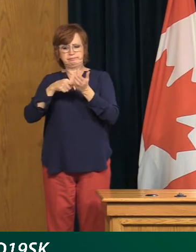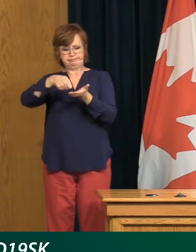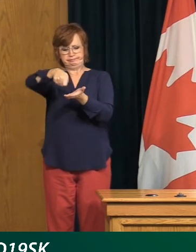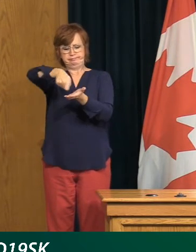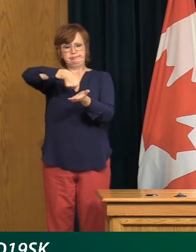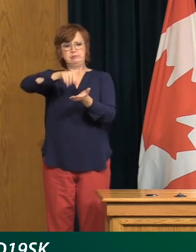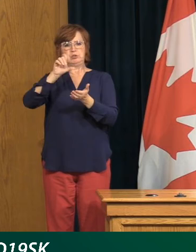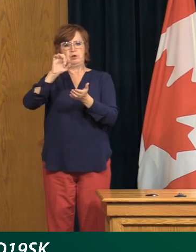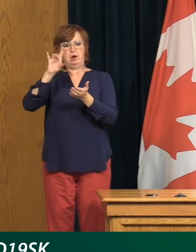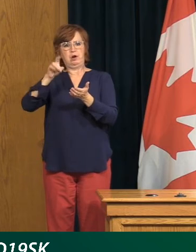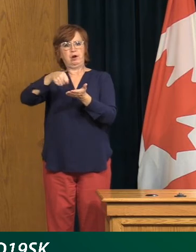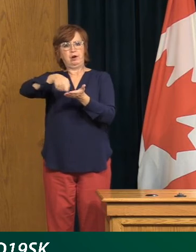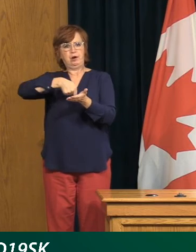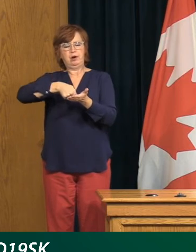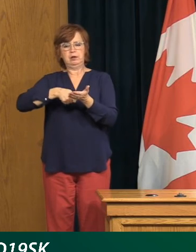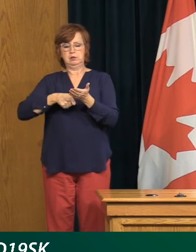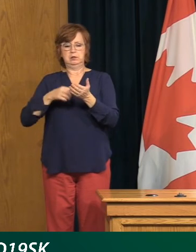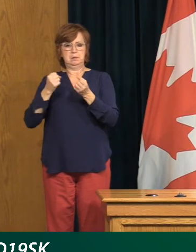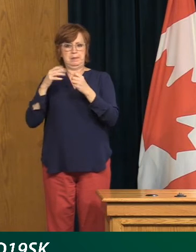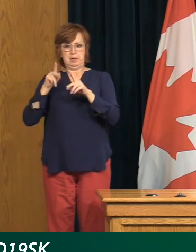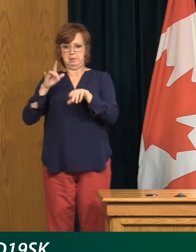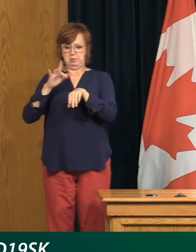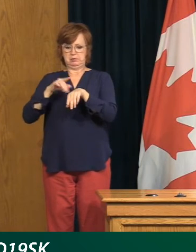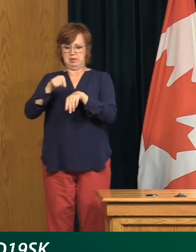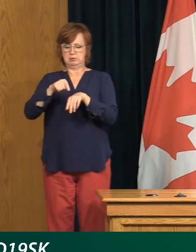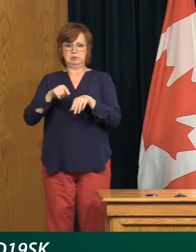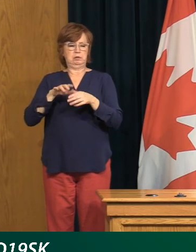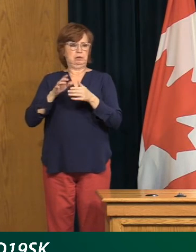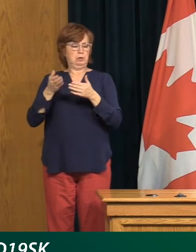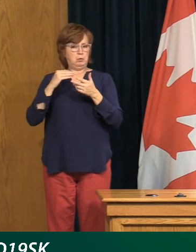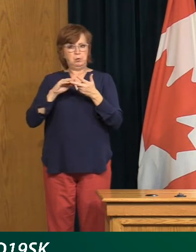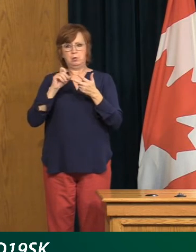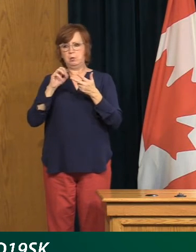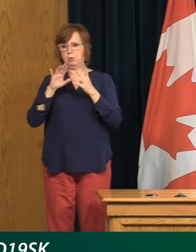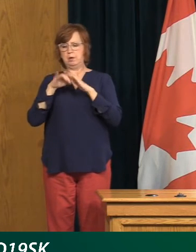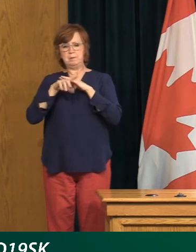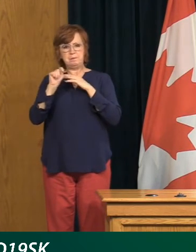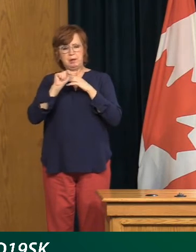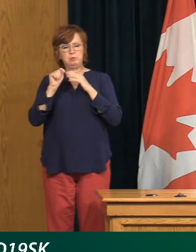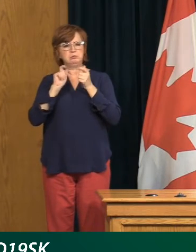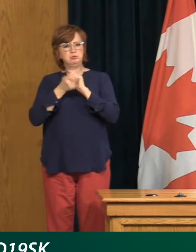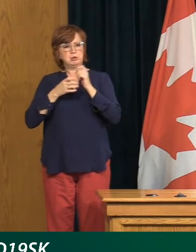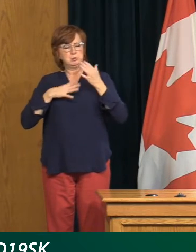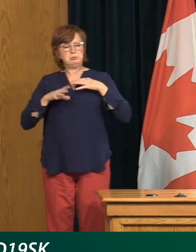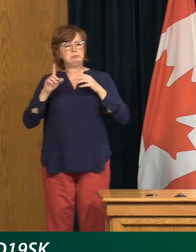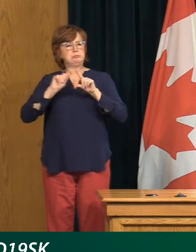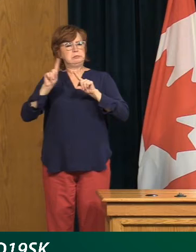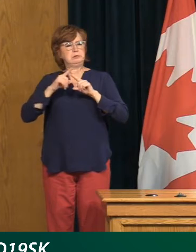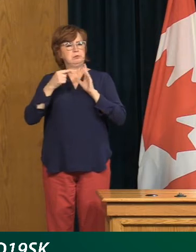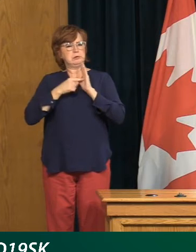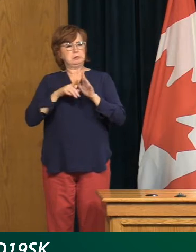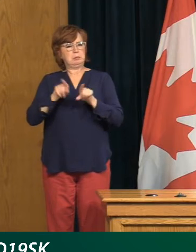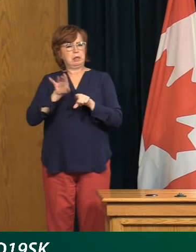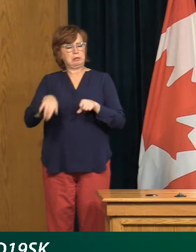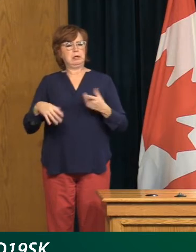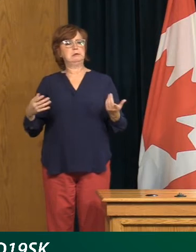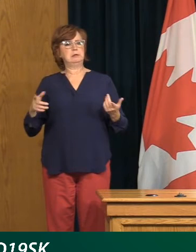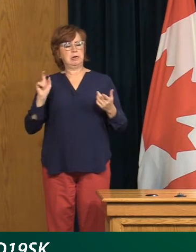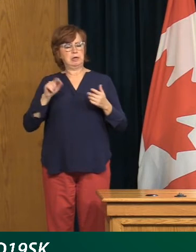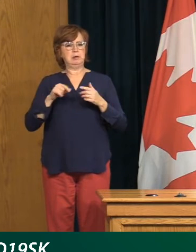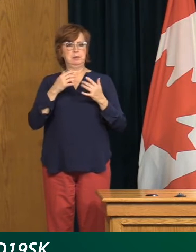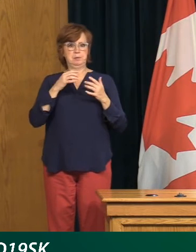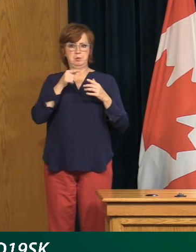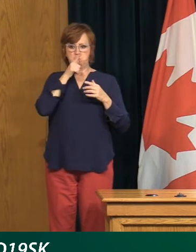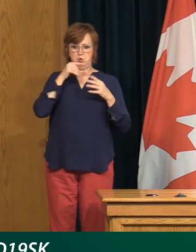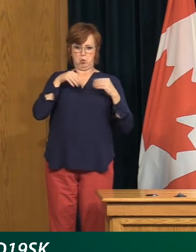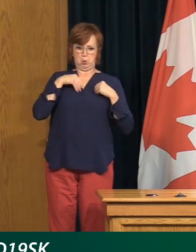facilities, you know, everywhere initially we saw that people were maintaining the two-meter distance, wearing a mask. And in some cases, you know, that there's